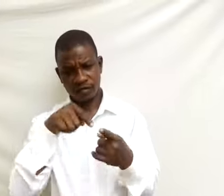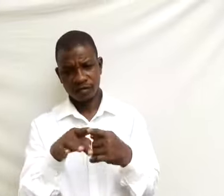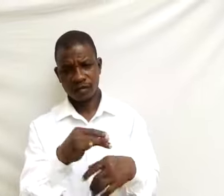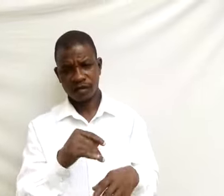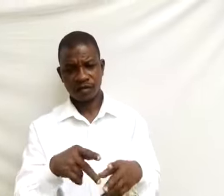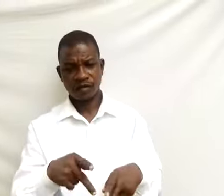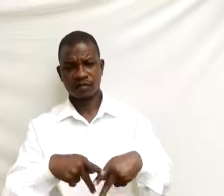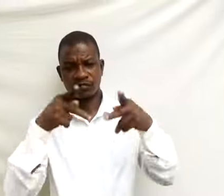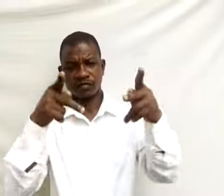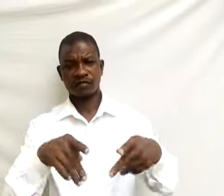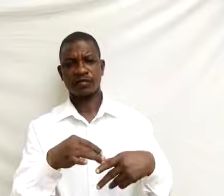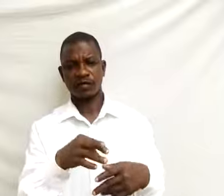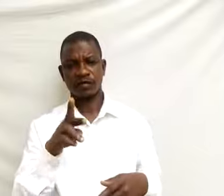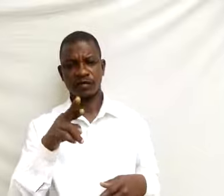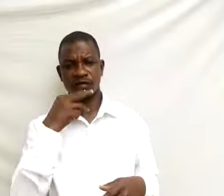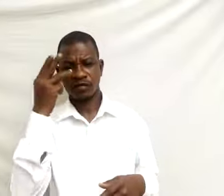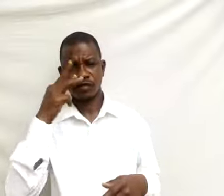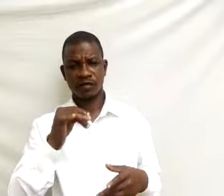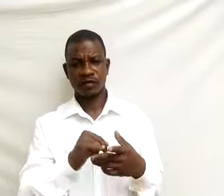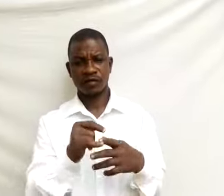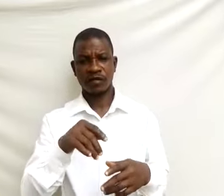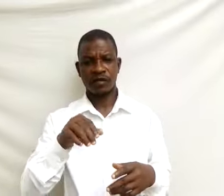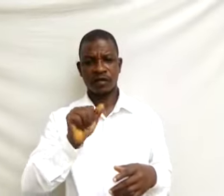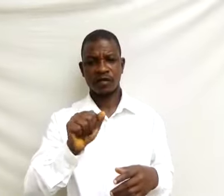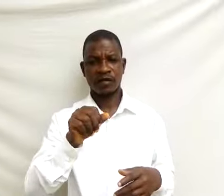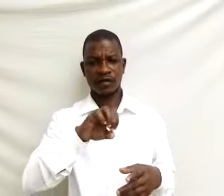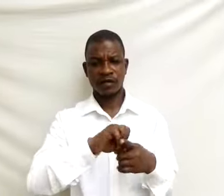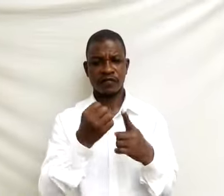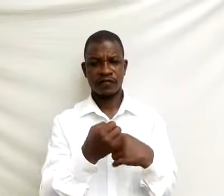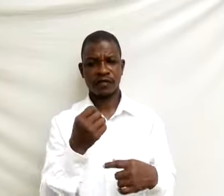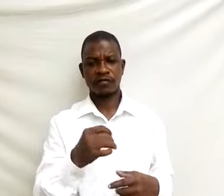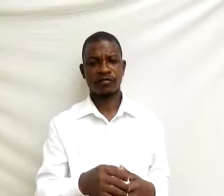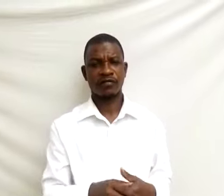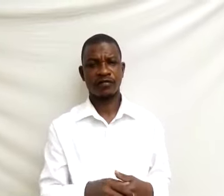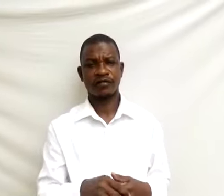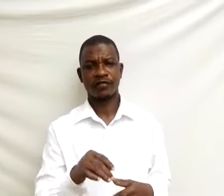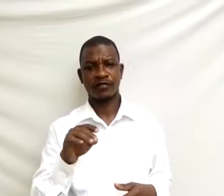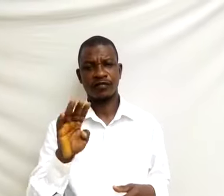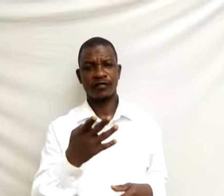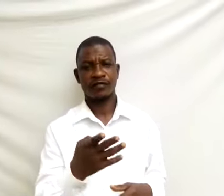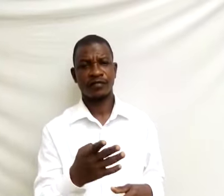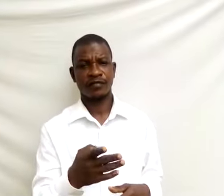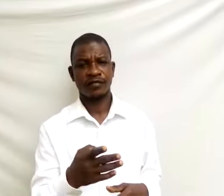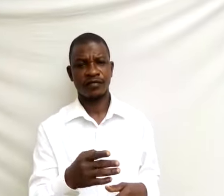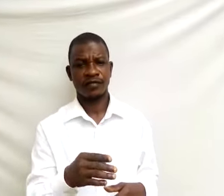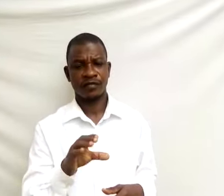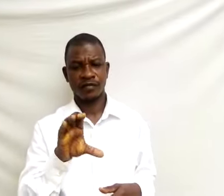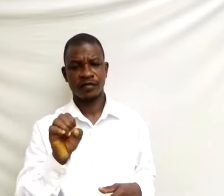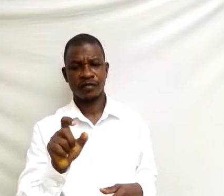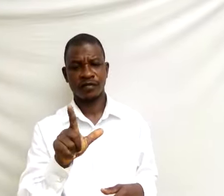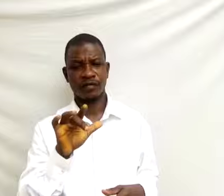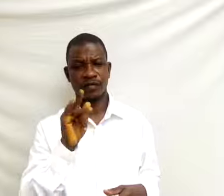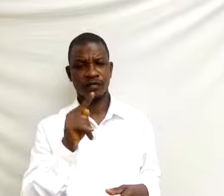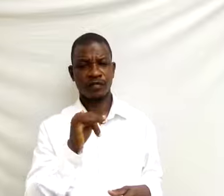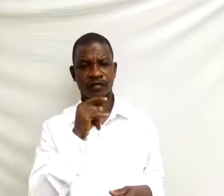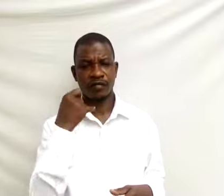green environment. 4. Cultivation of crops of good